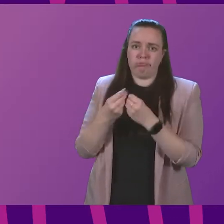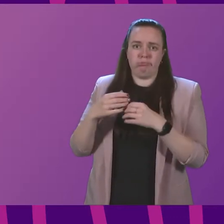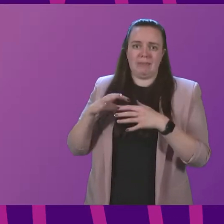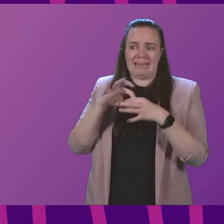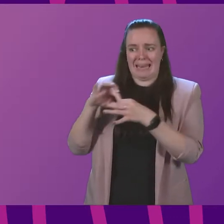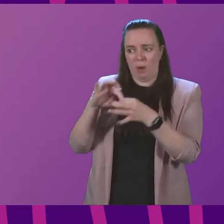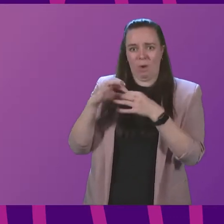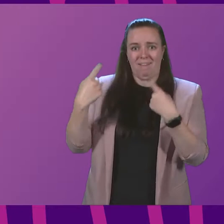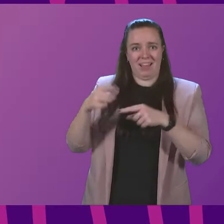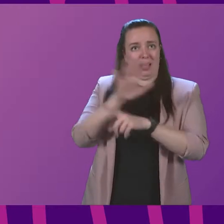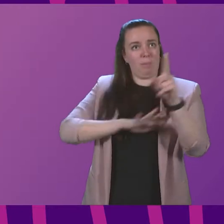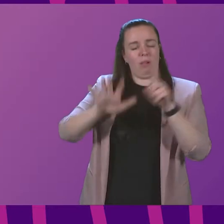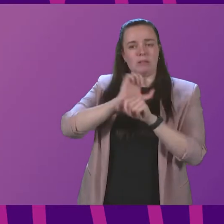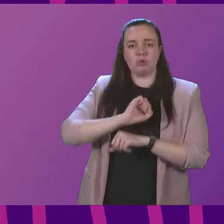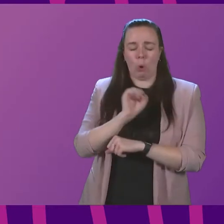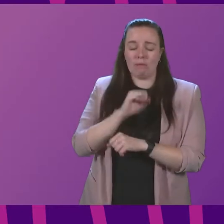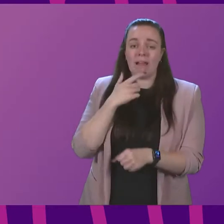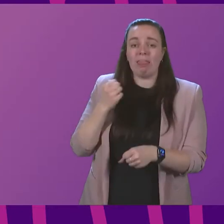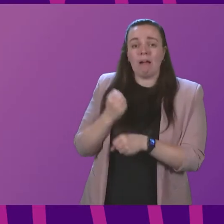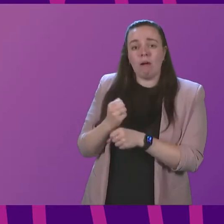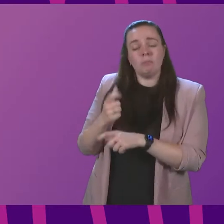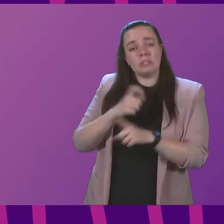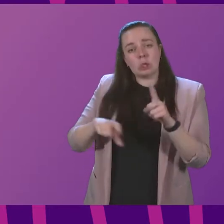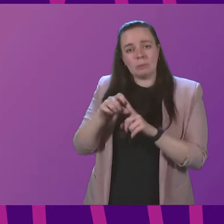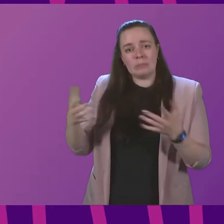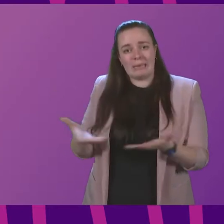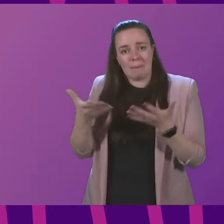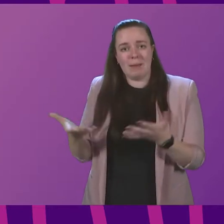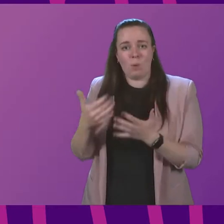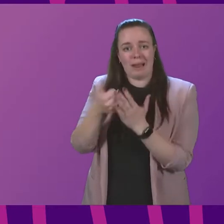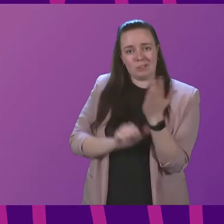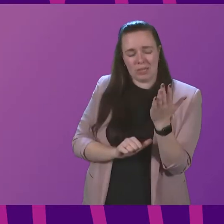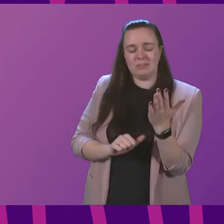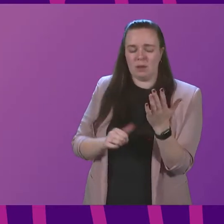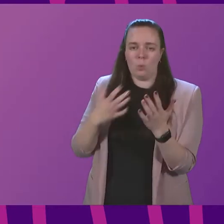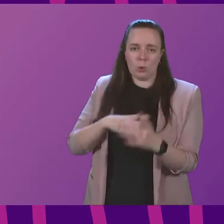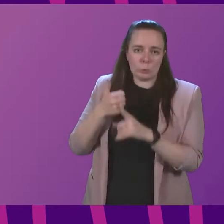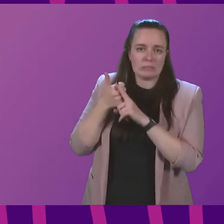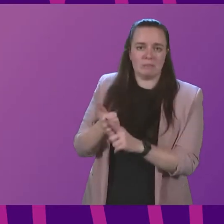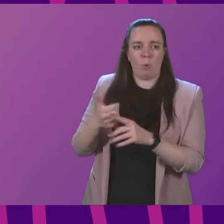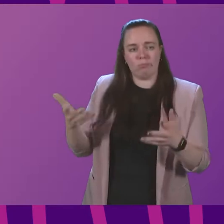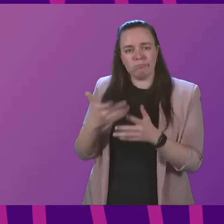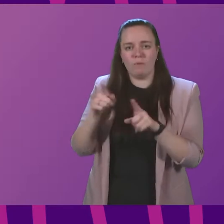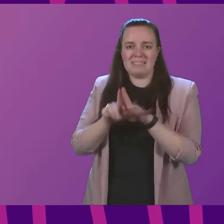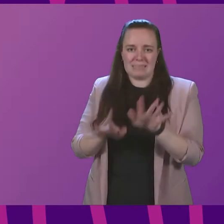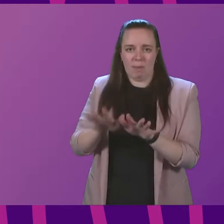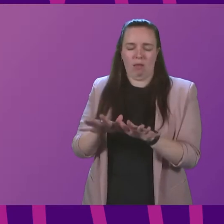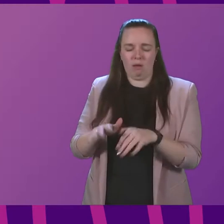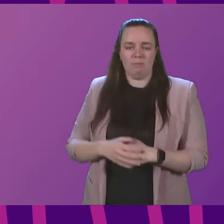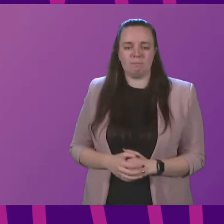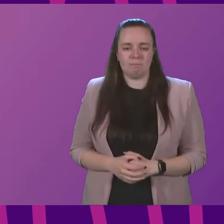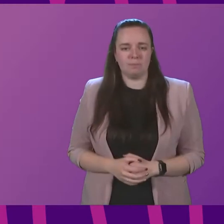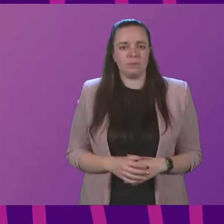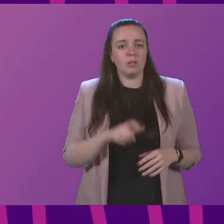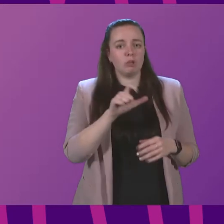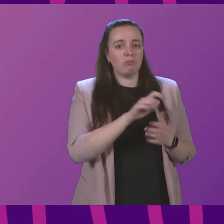these available around the country and the government's community empowerment agenda is designed to support and to encourage the development of similar ventures Craig Hoy